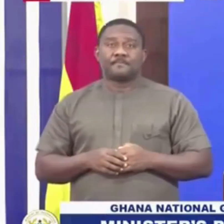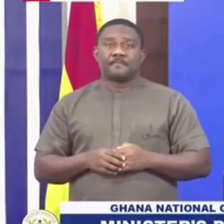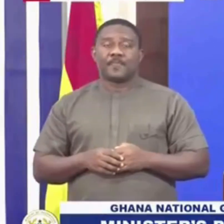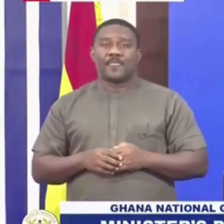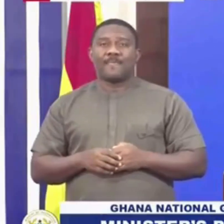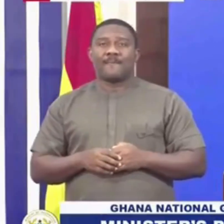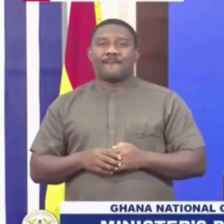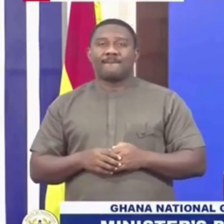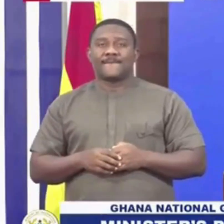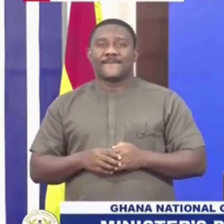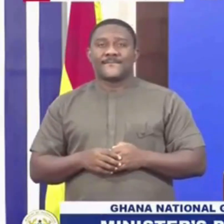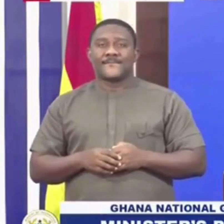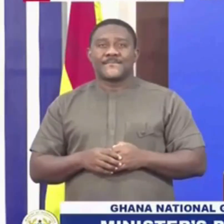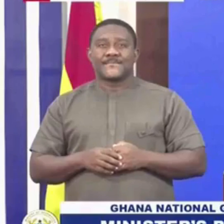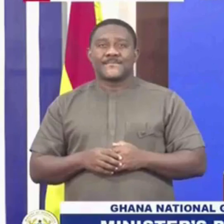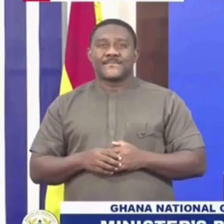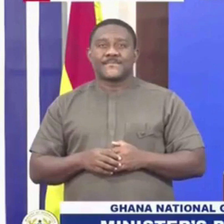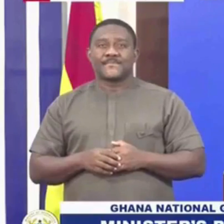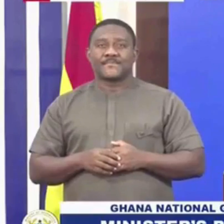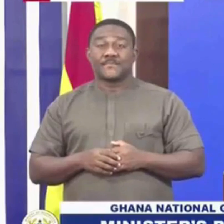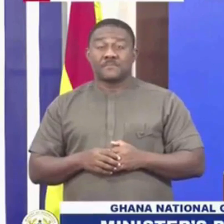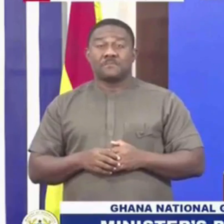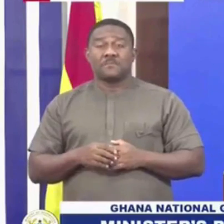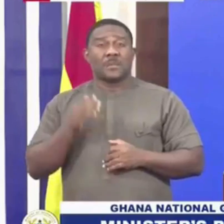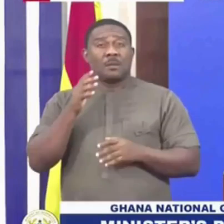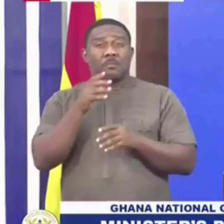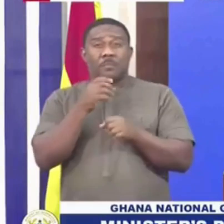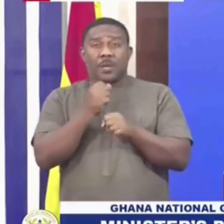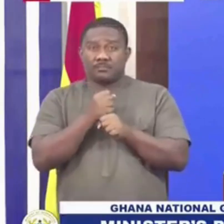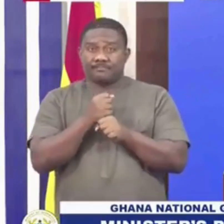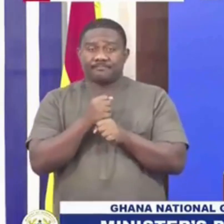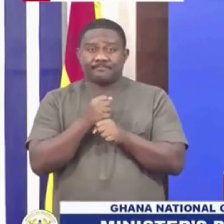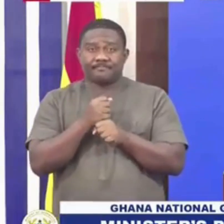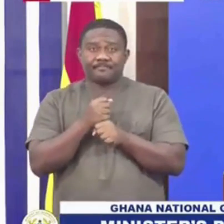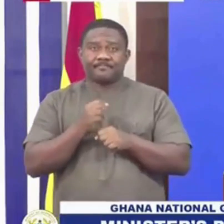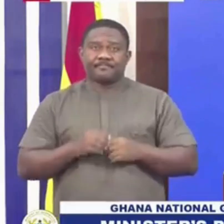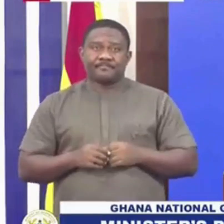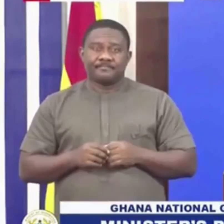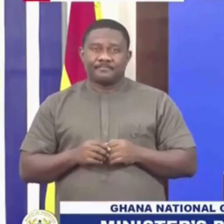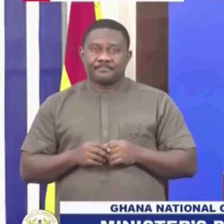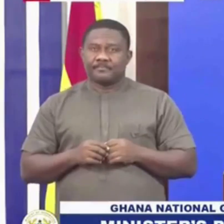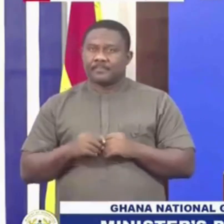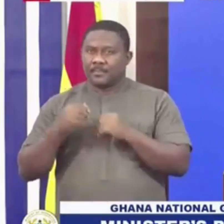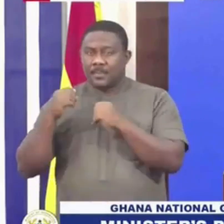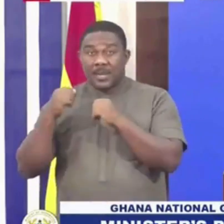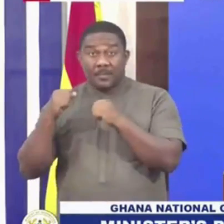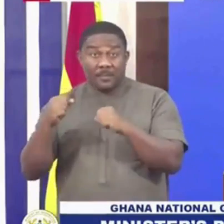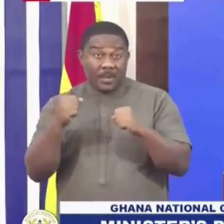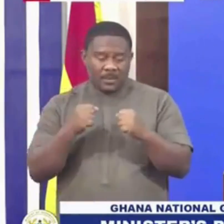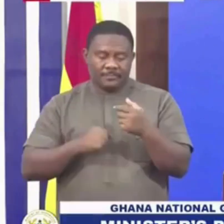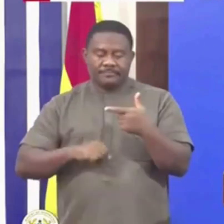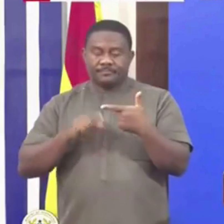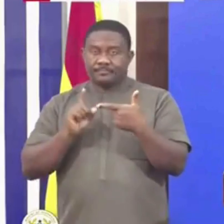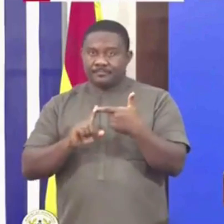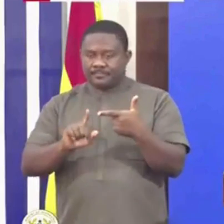So that's the first gate. Summarize it. Power generation, LPG, production,